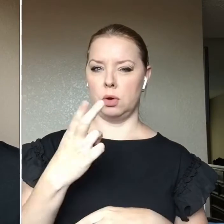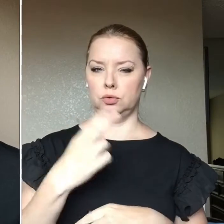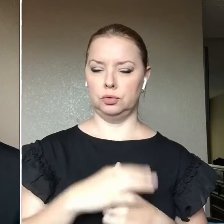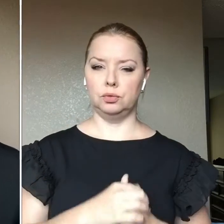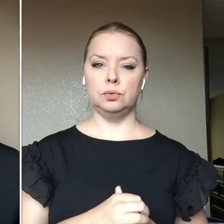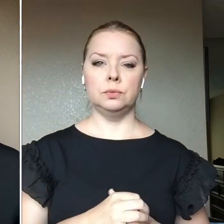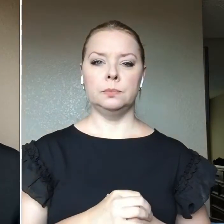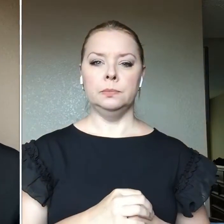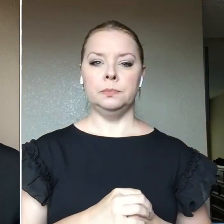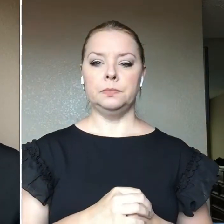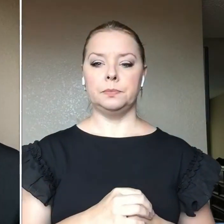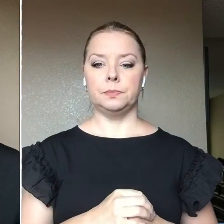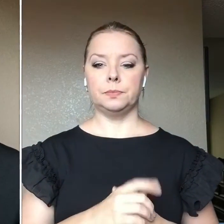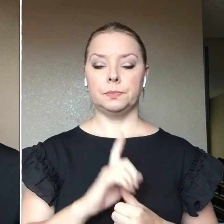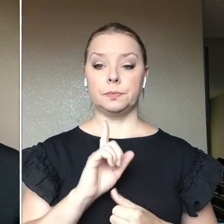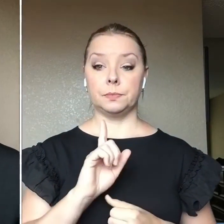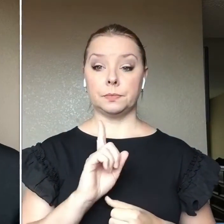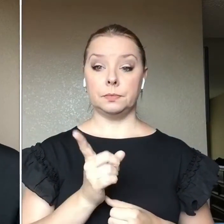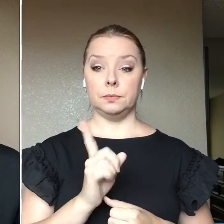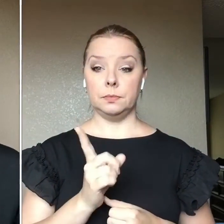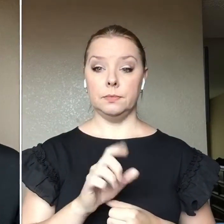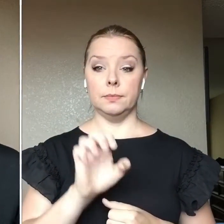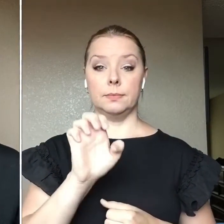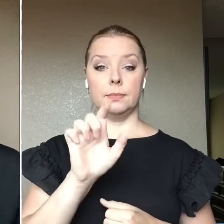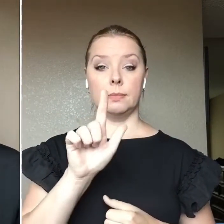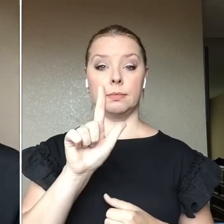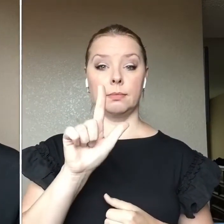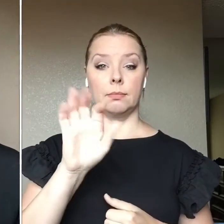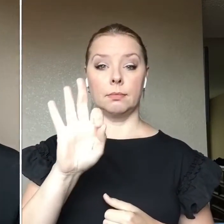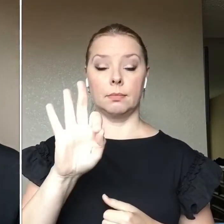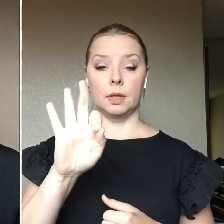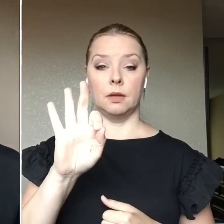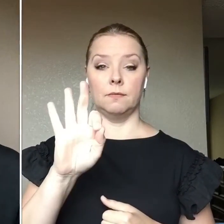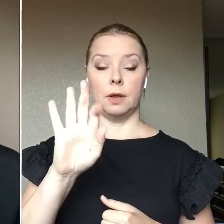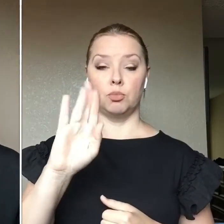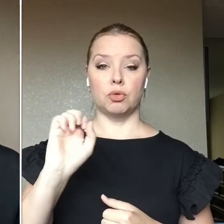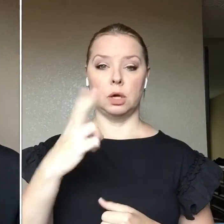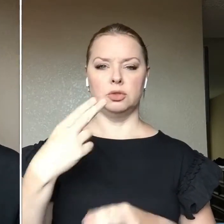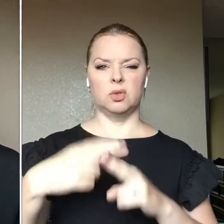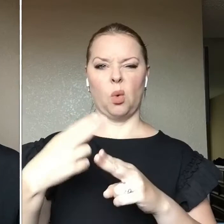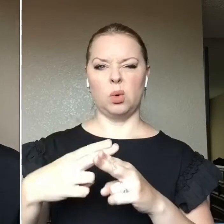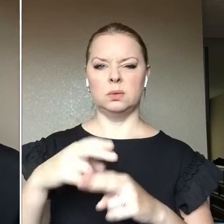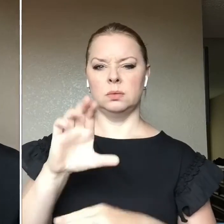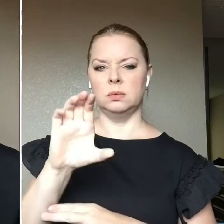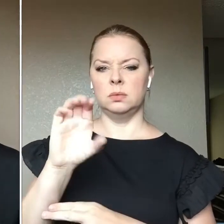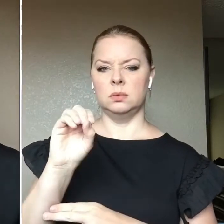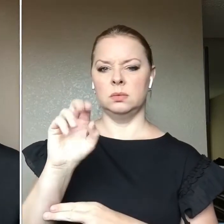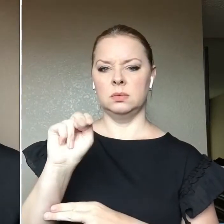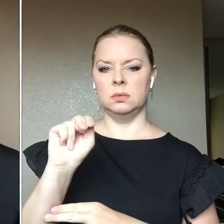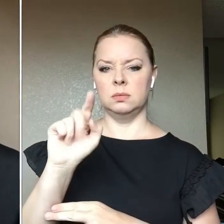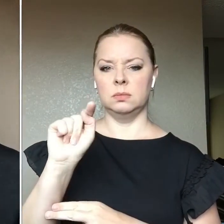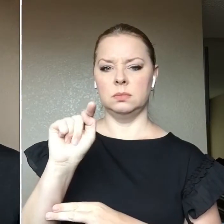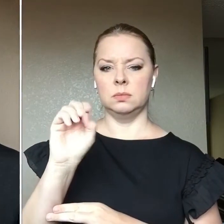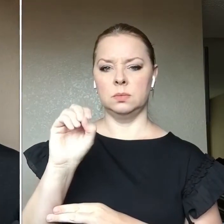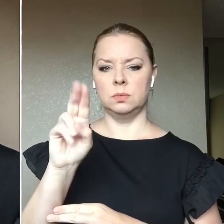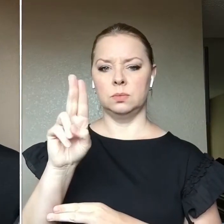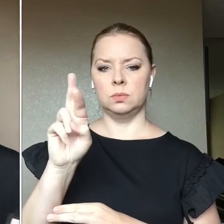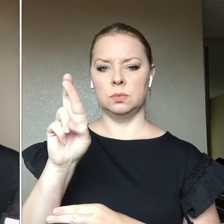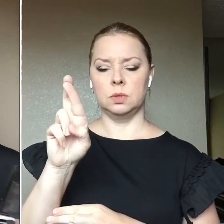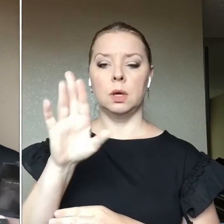Now this is an ELF brush and they're calling it a contour brush. Um, so I'm going to go in with